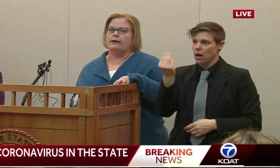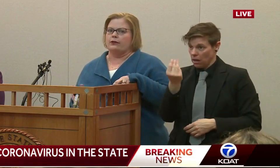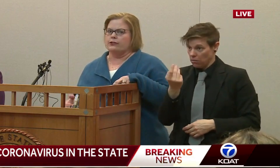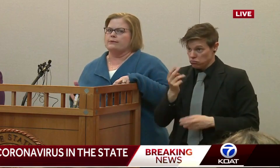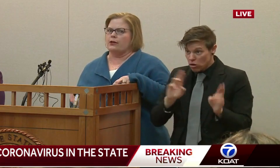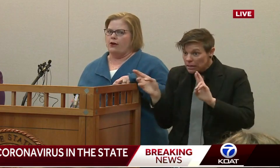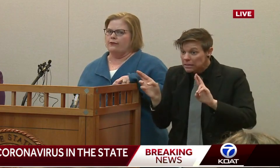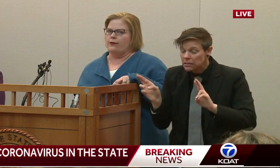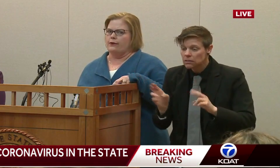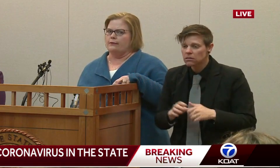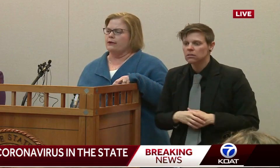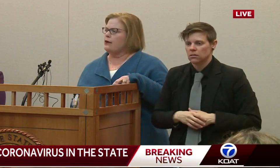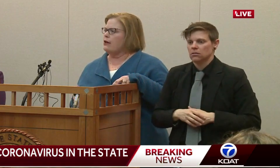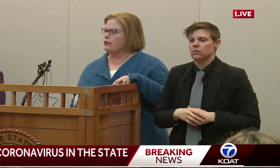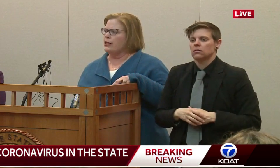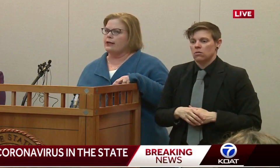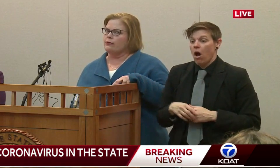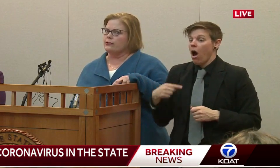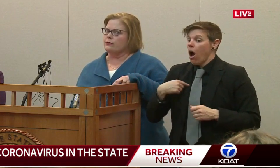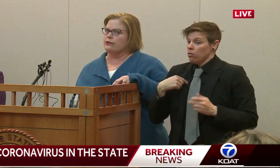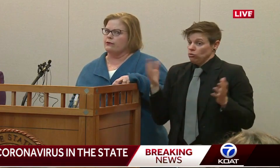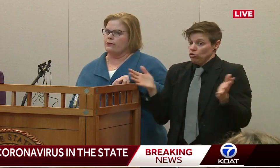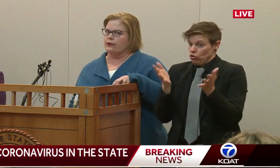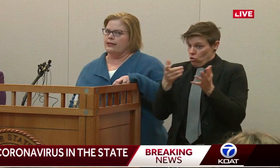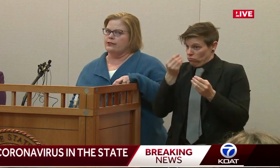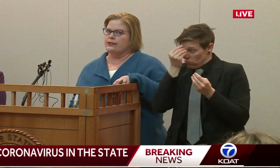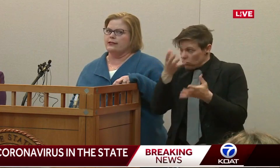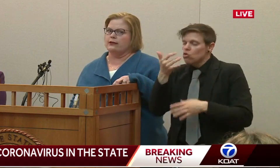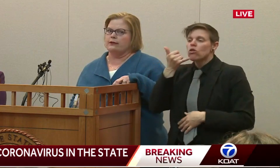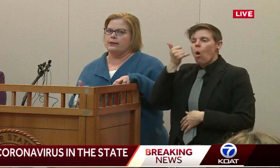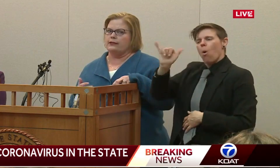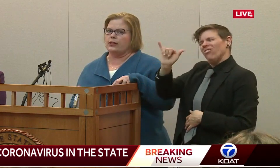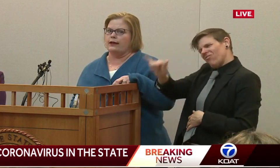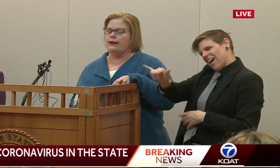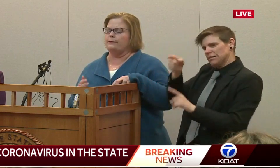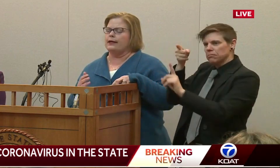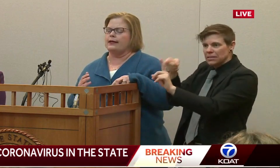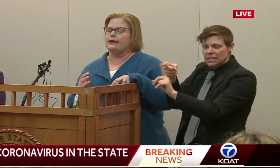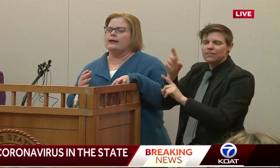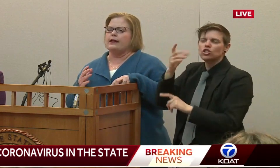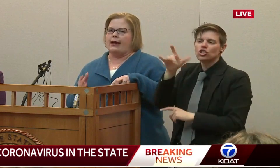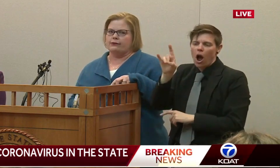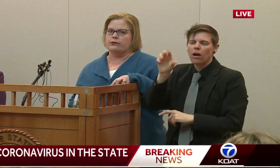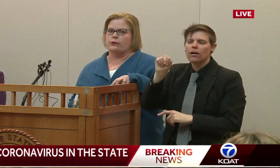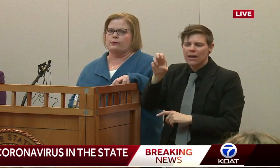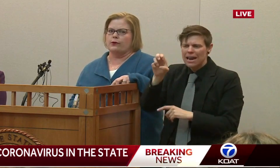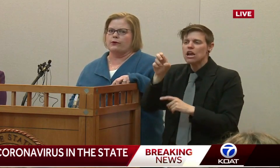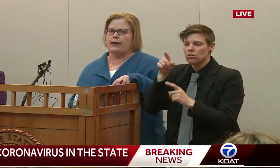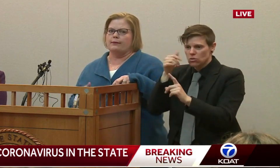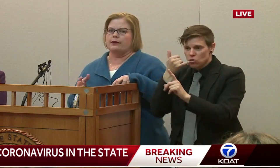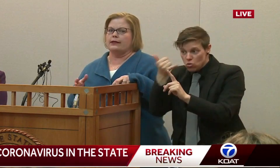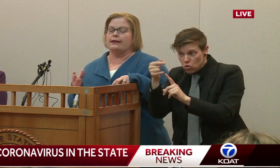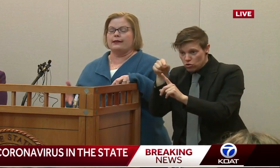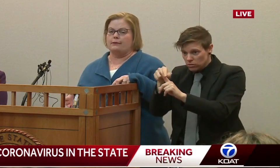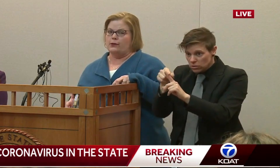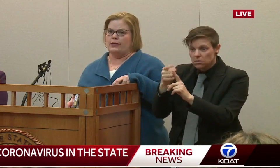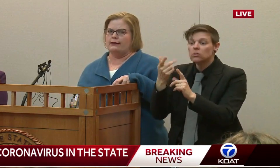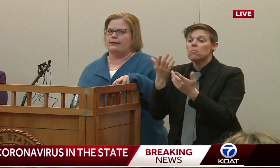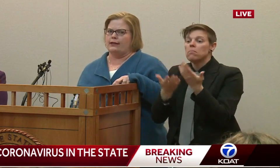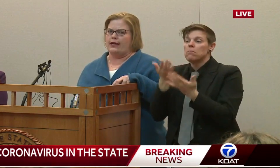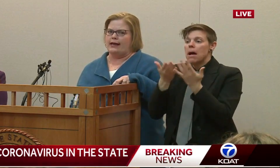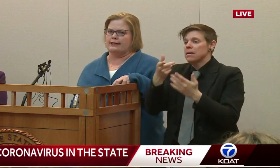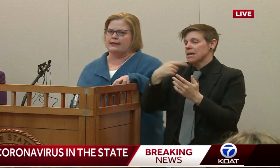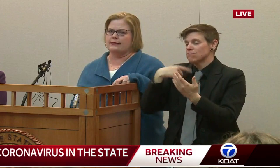I would encourage them to call the phone number, call our child care resource and referral agency. There could be an after-school program in the